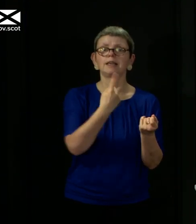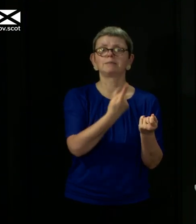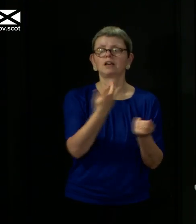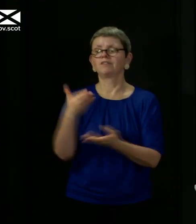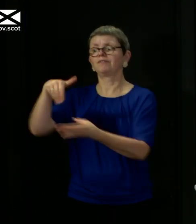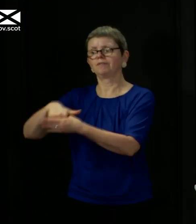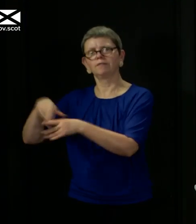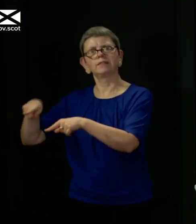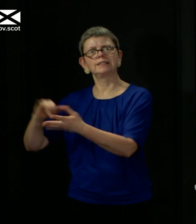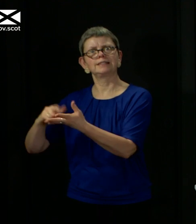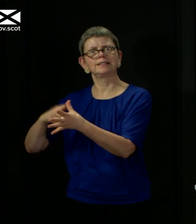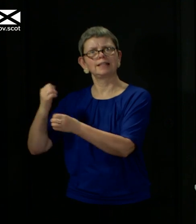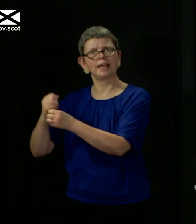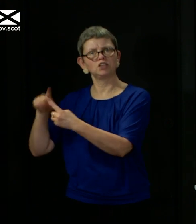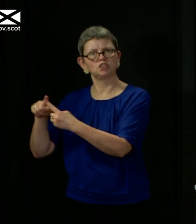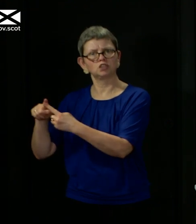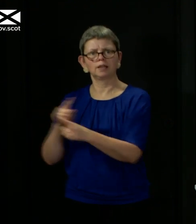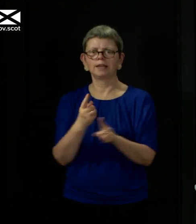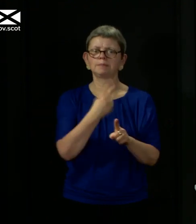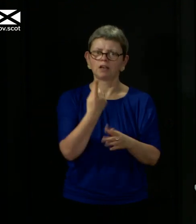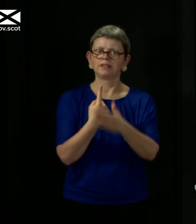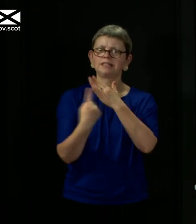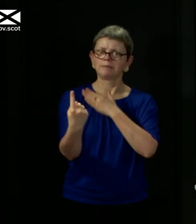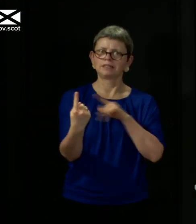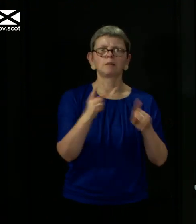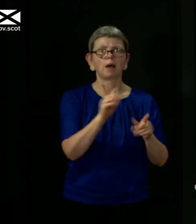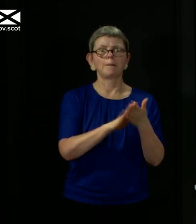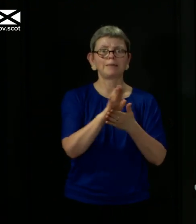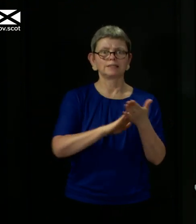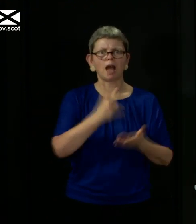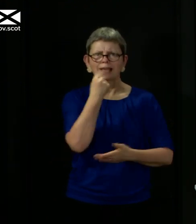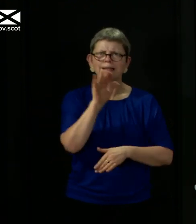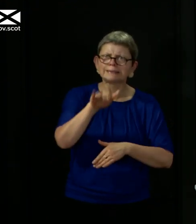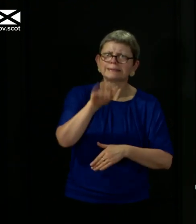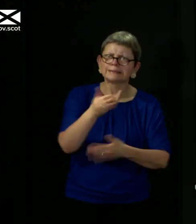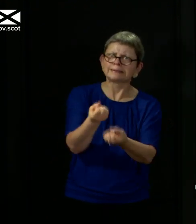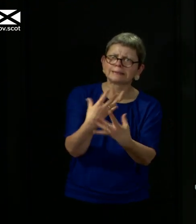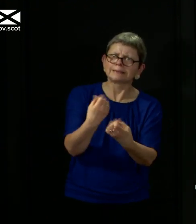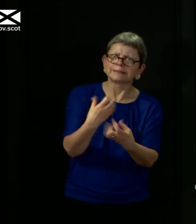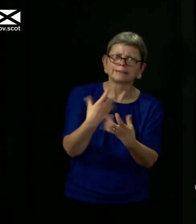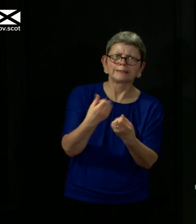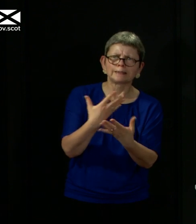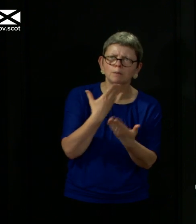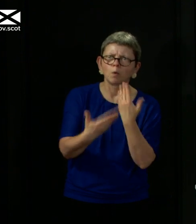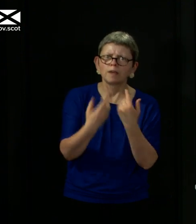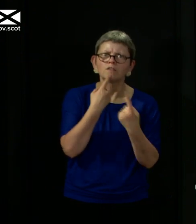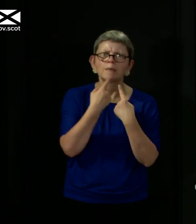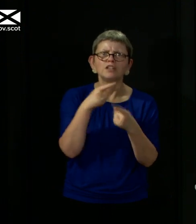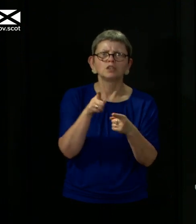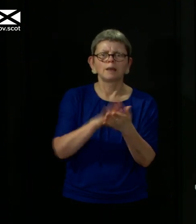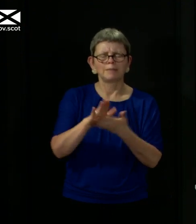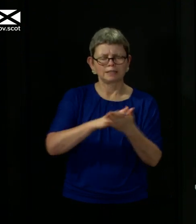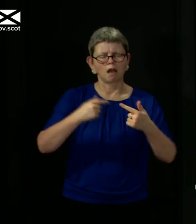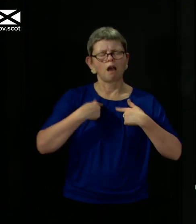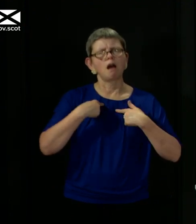questions. He's entirely independent and gives independent advice, but I have an ability to question and interrogate that so that I make sure I understand it